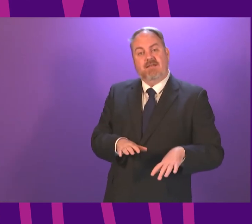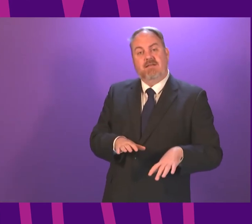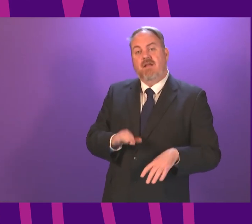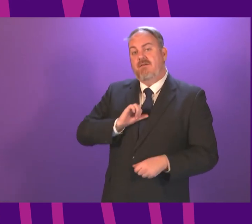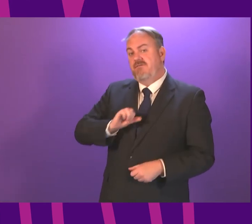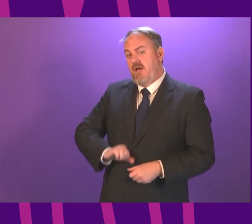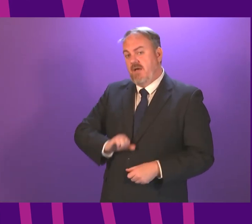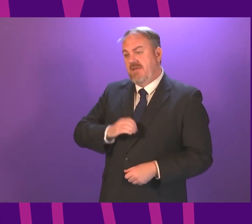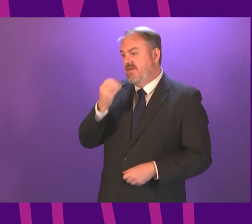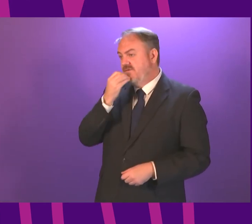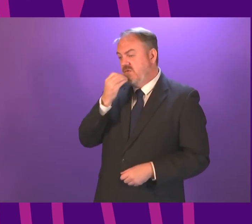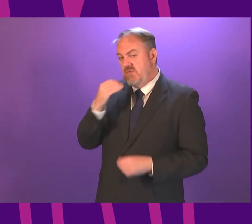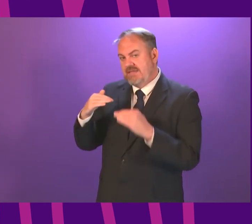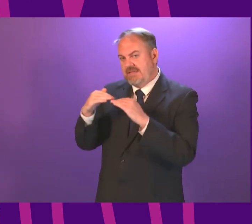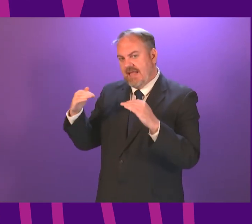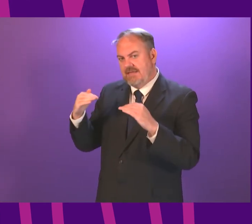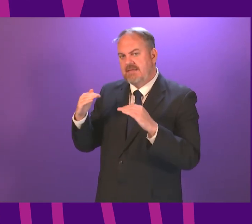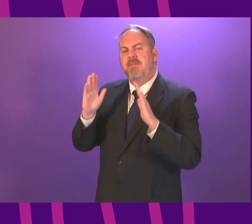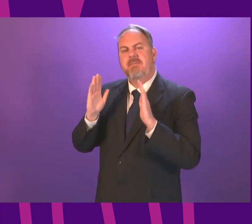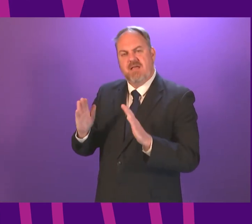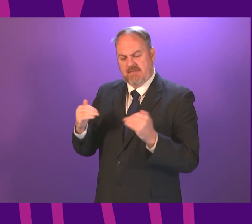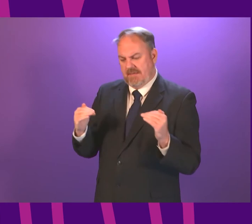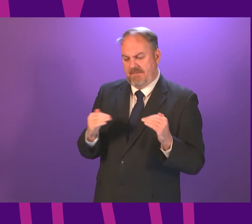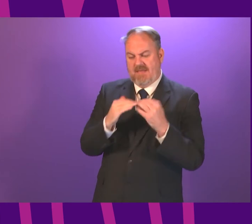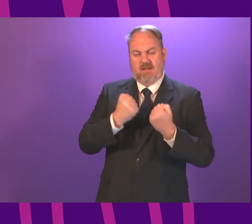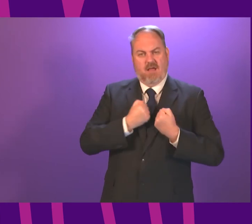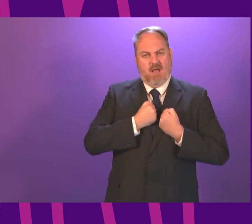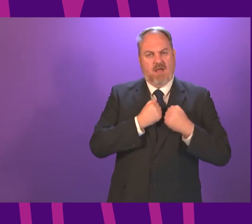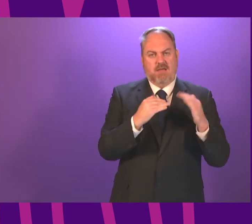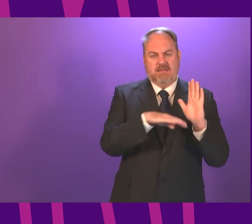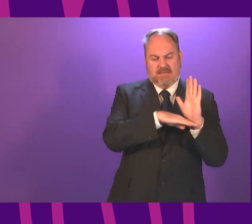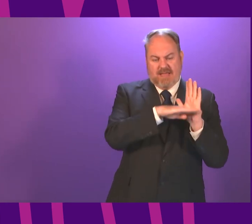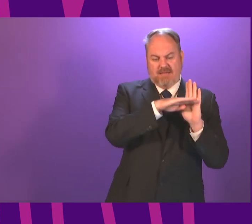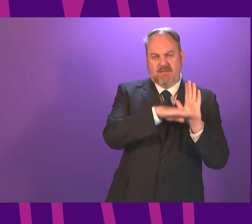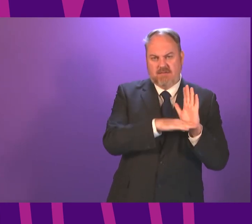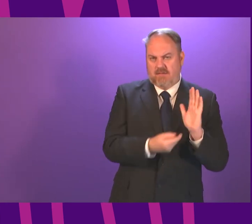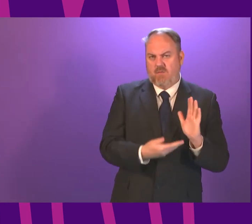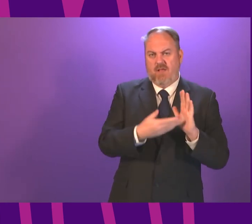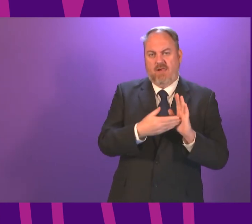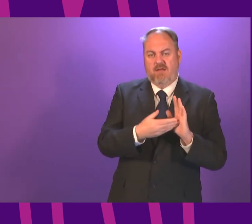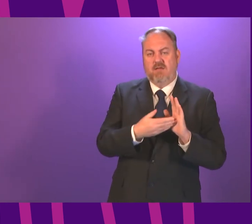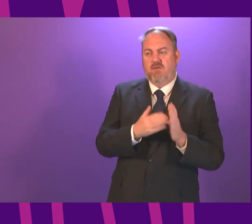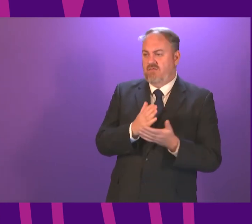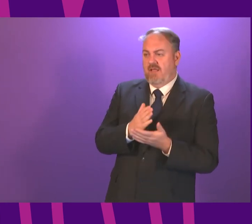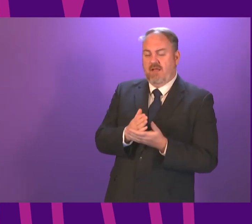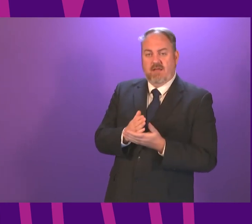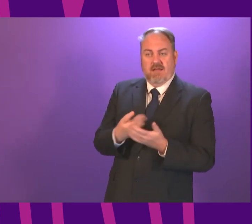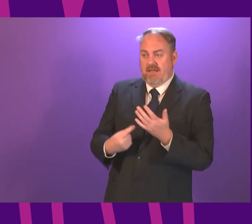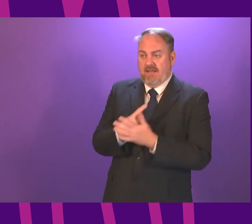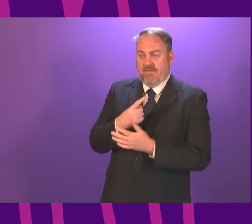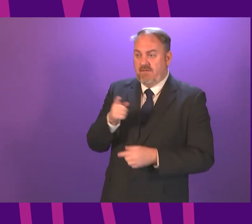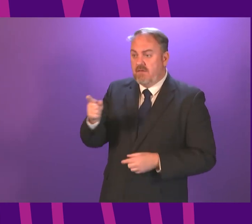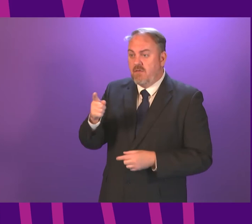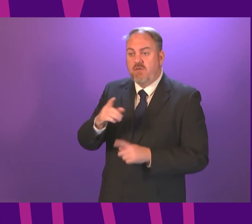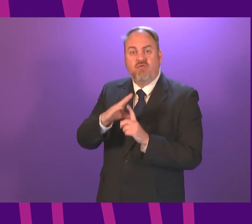standards of Scottish production. Imports must be controlled by tariff rate quotas. Anything short of that, short of course of what the Tories